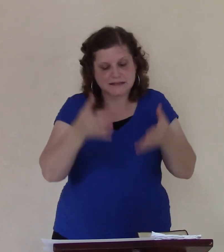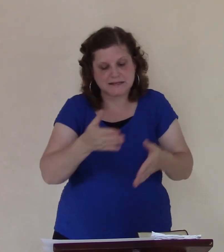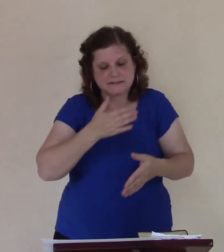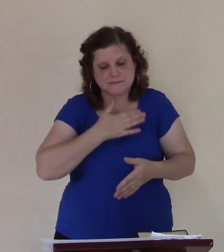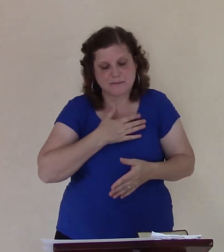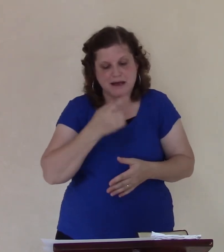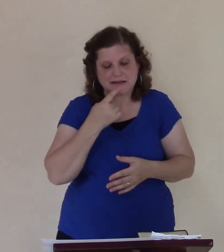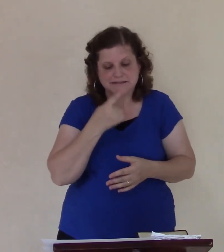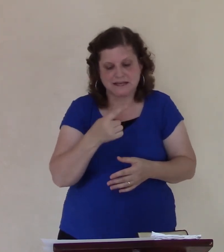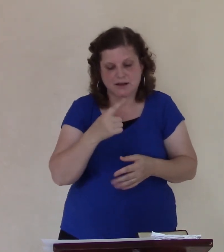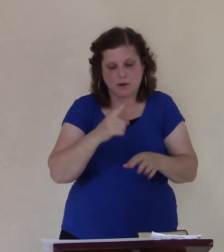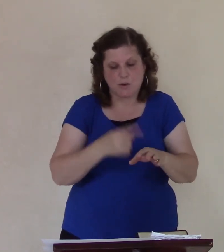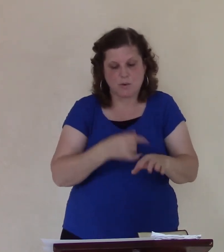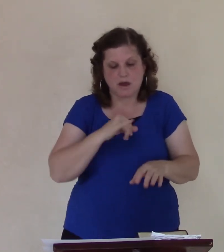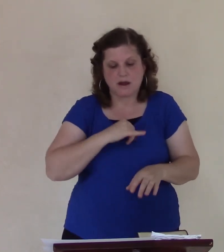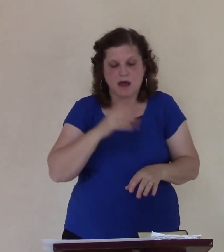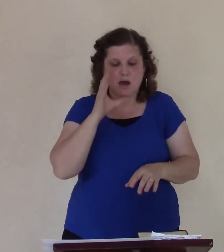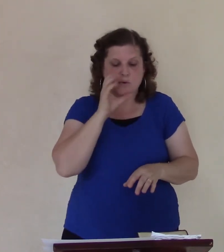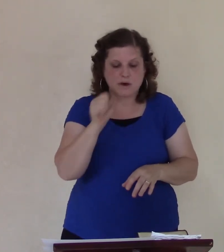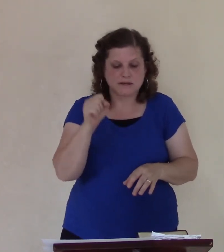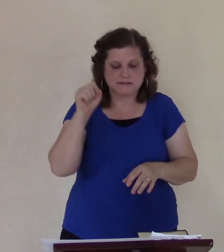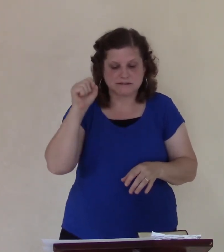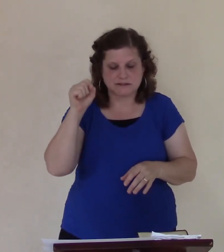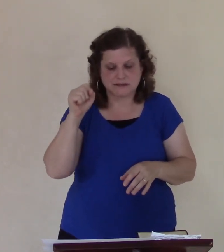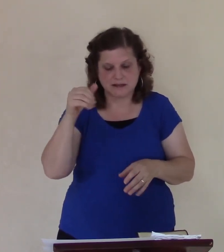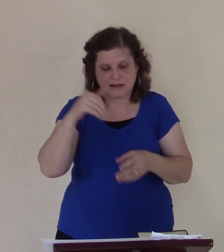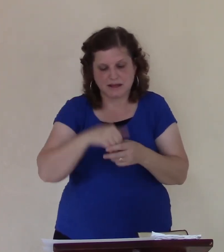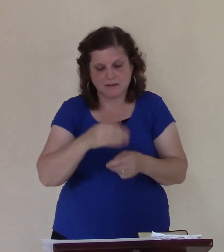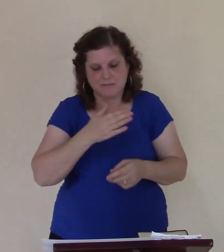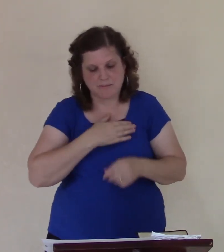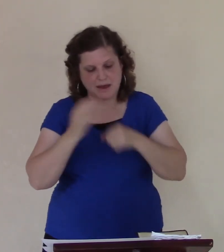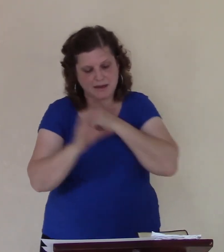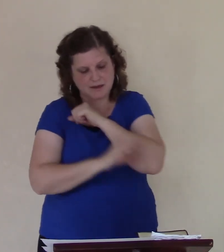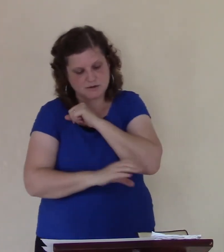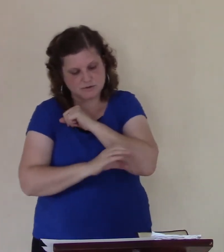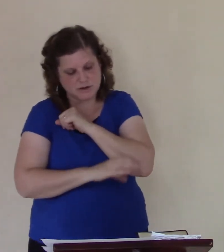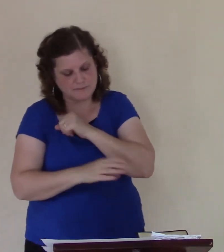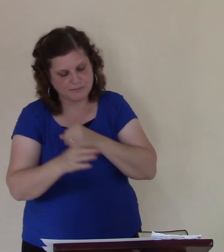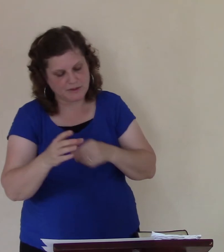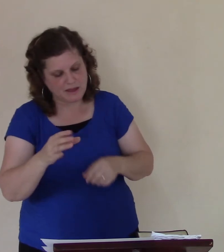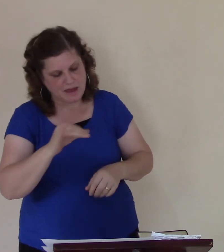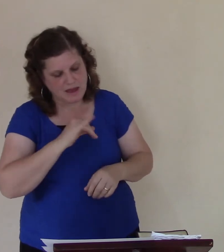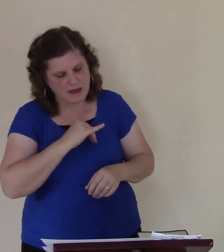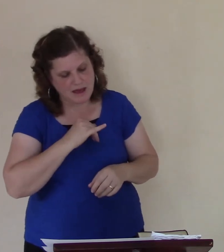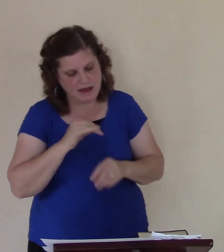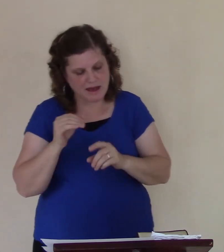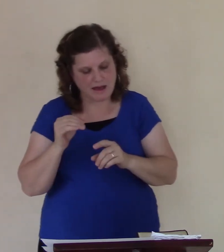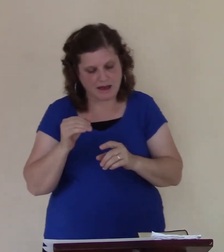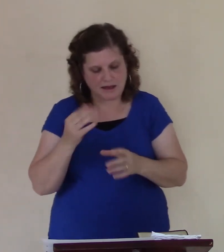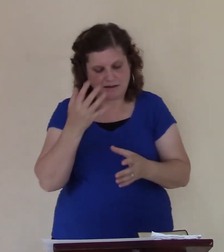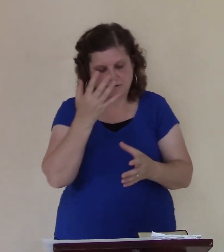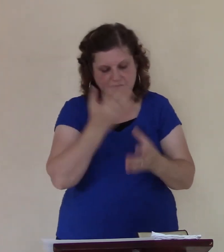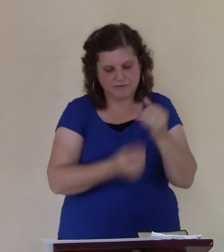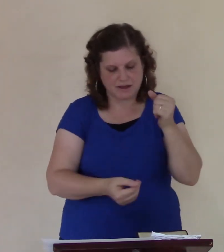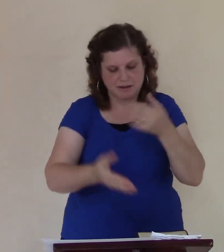country? Thereby I have pledged before and to Tarshish, for I know that thou in a gracious God and merciful,